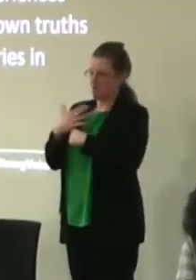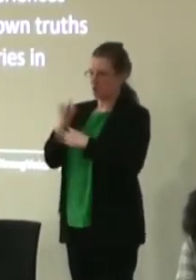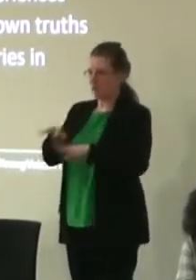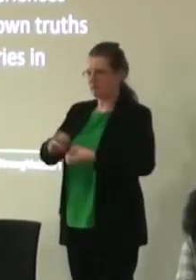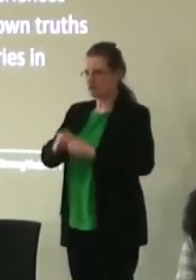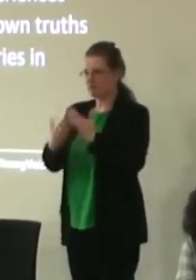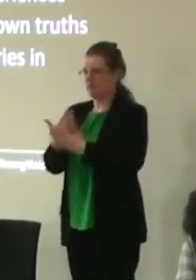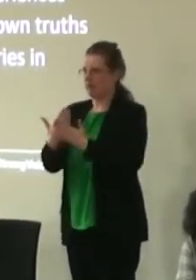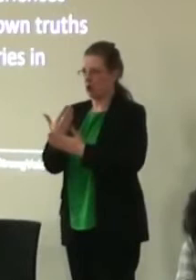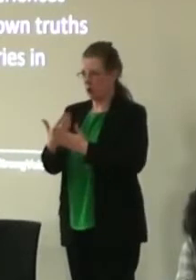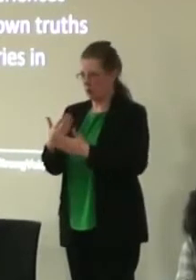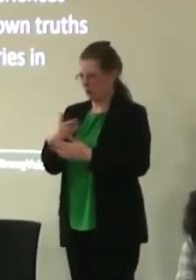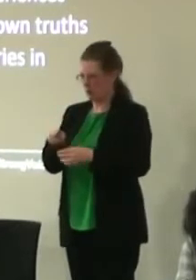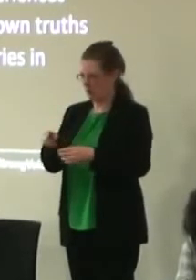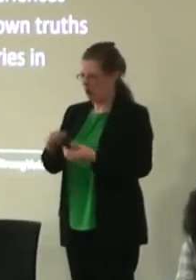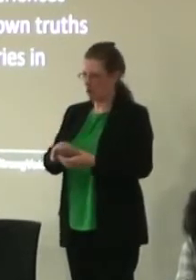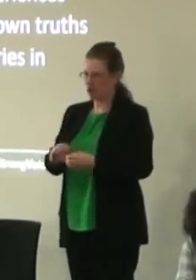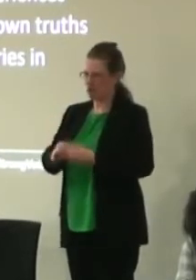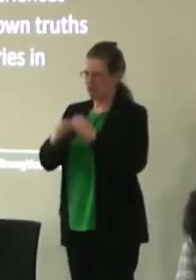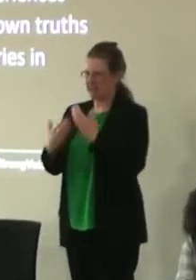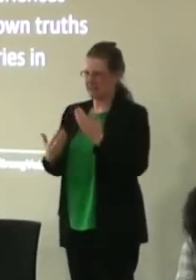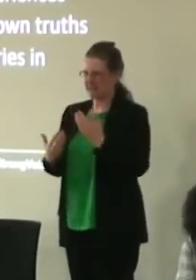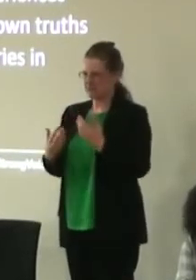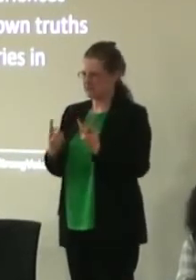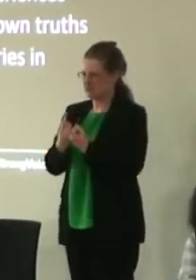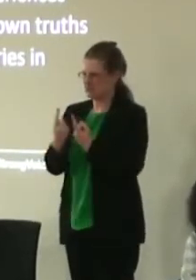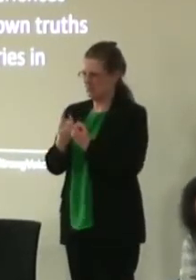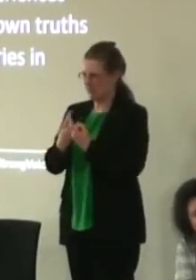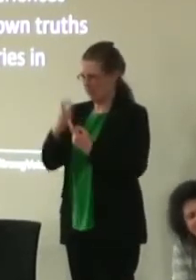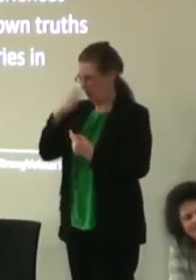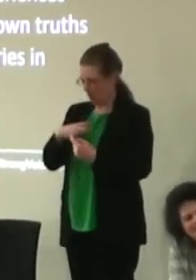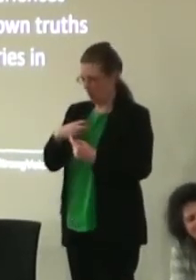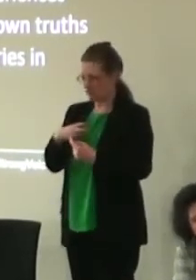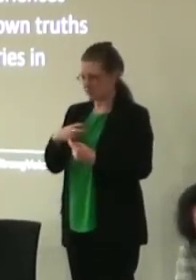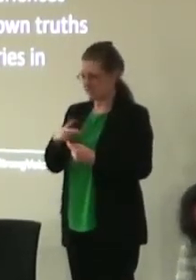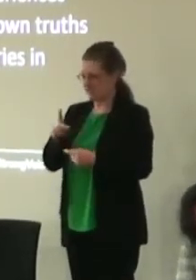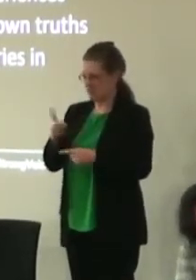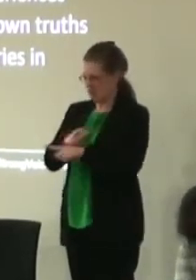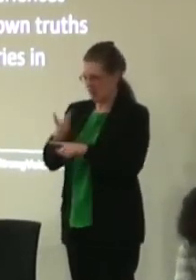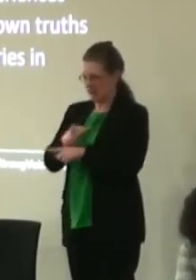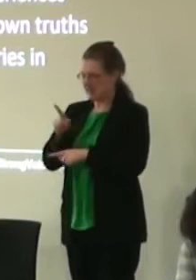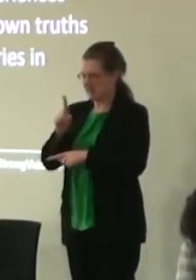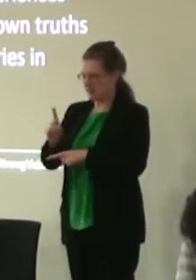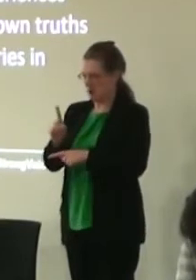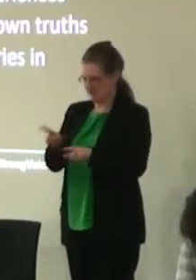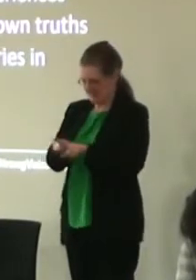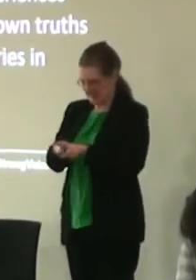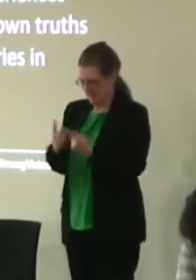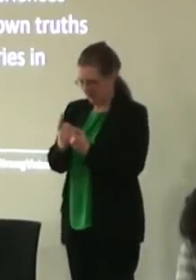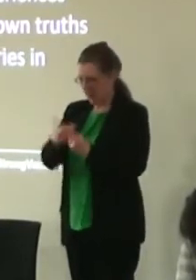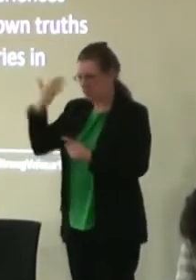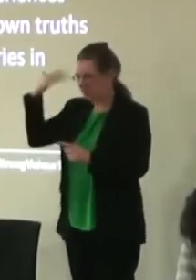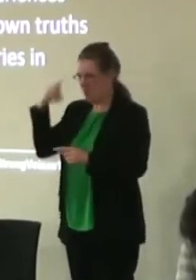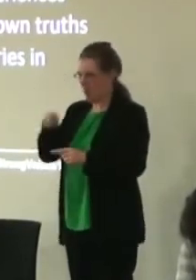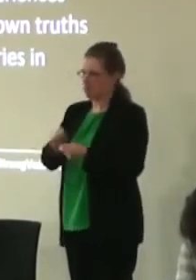something and we know we're reinventing something in a new guide just because the funder wants something brand new and I wonder if there's something we